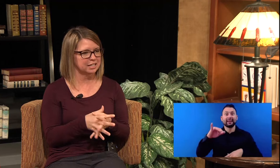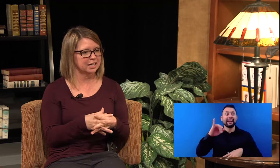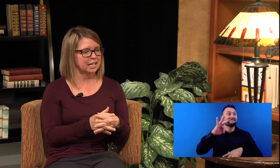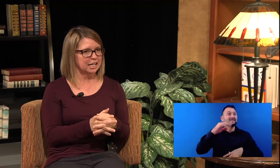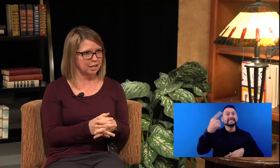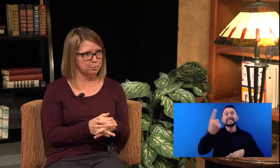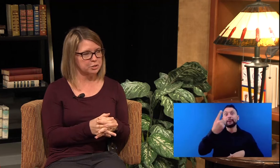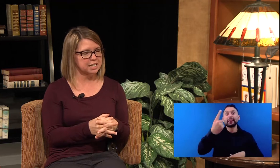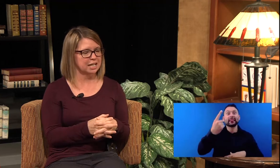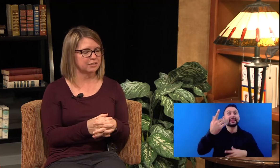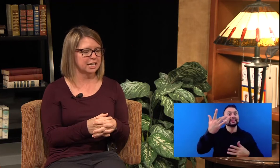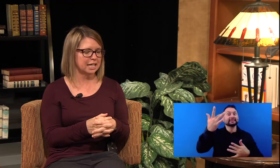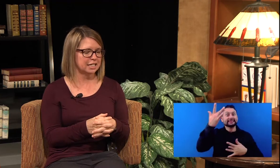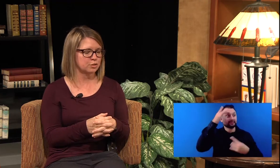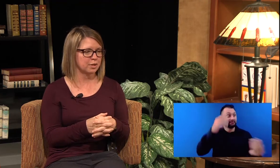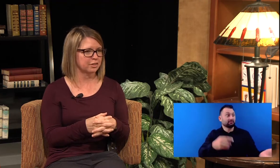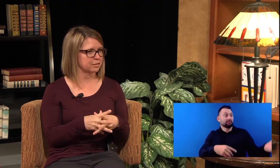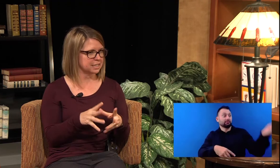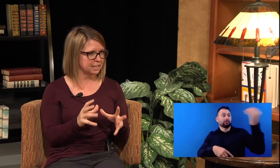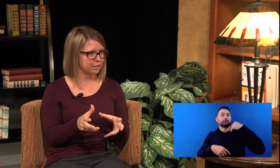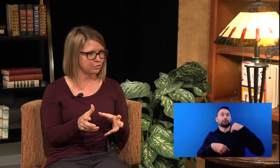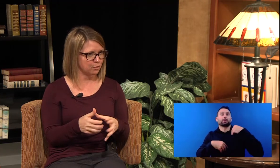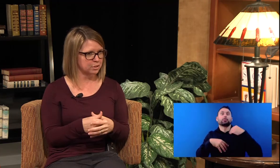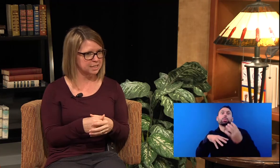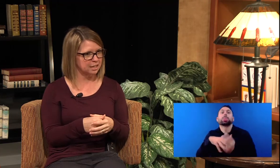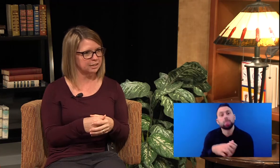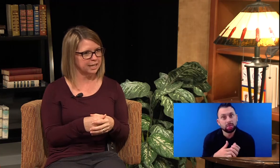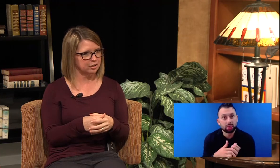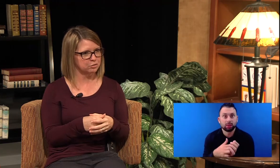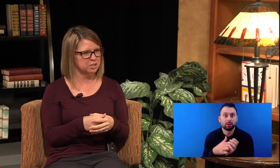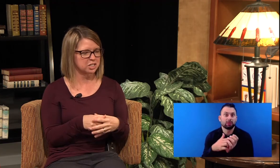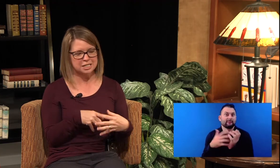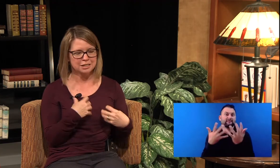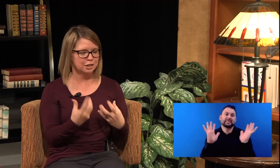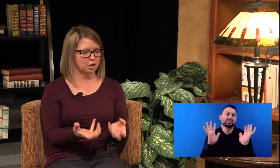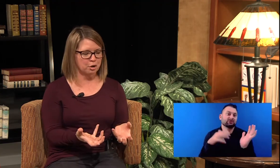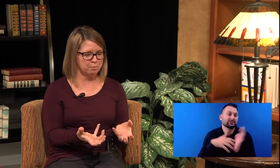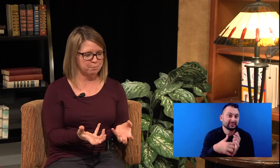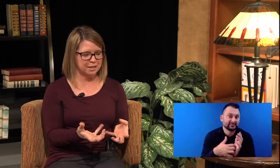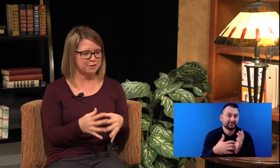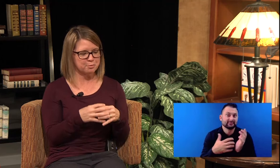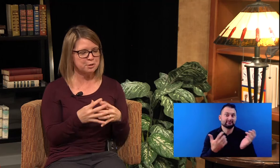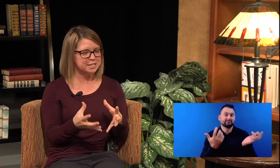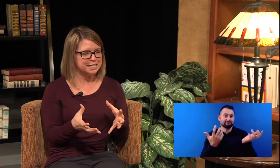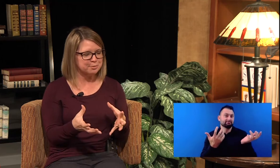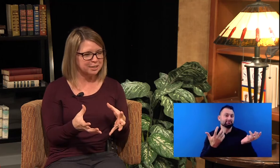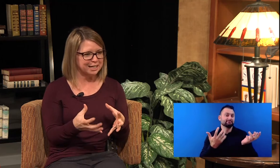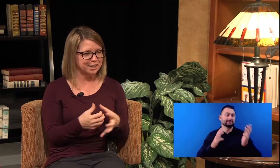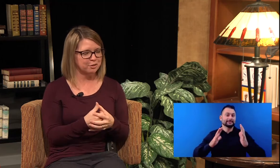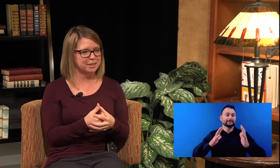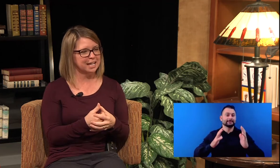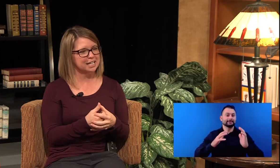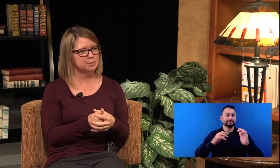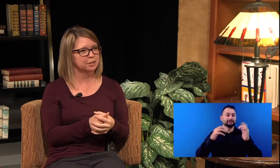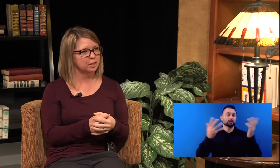a person having AIDS when their CD4 cell count, which is a big immune system player. When that gets below